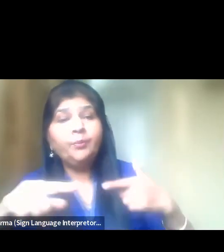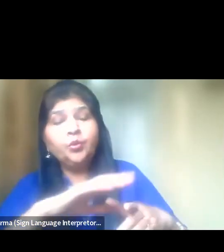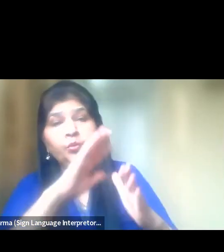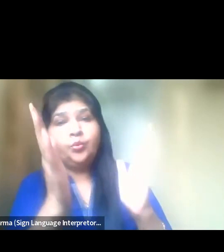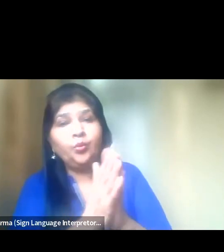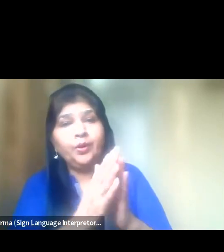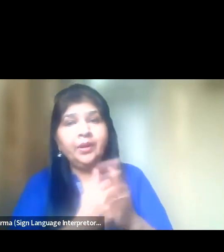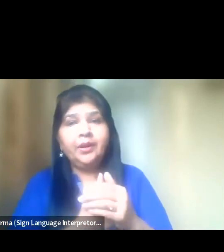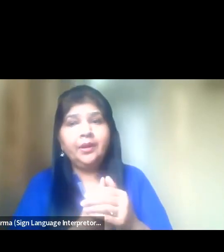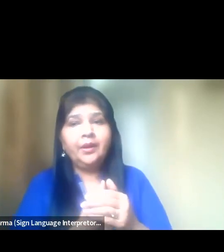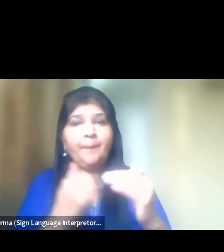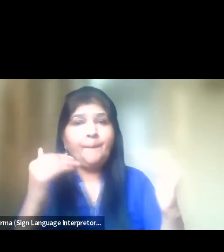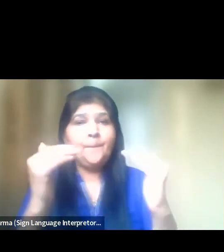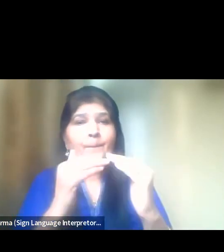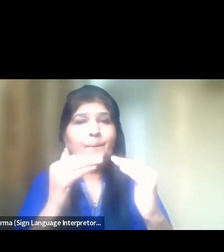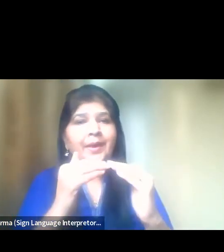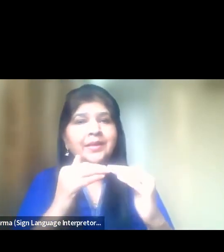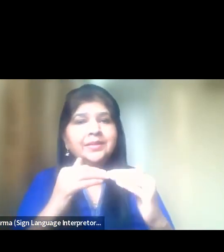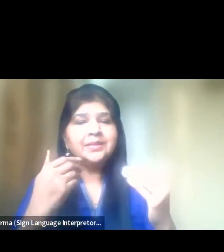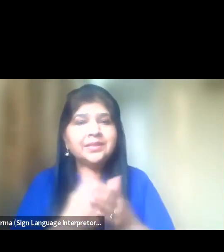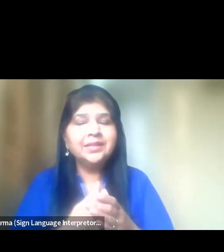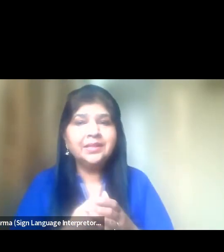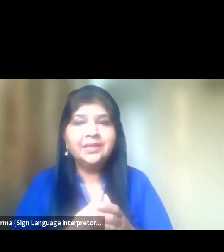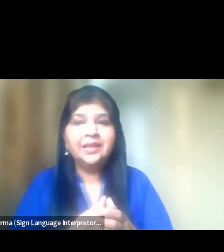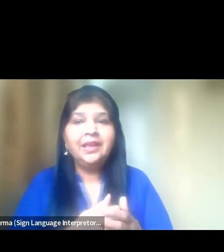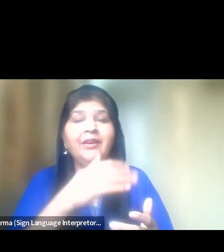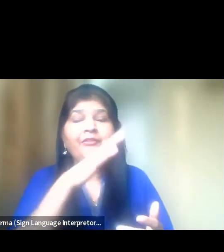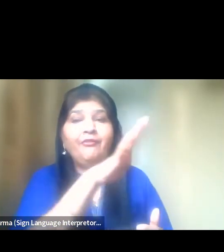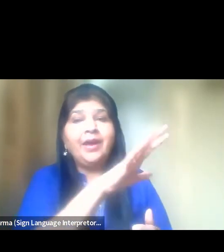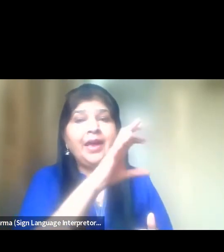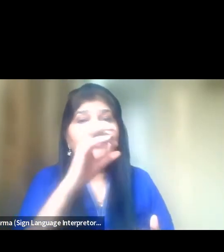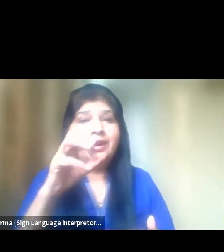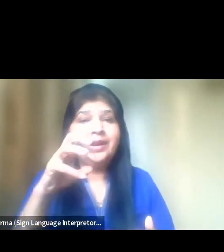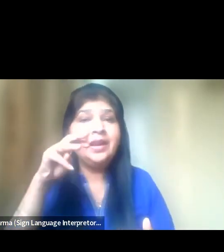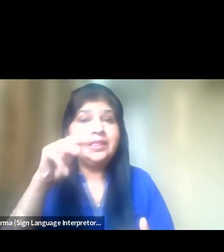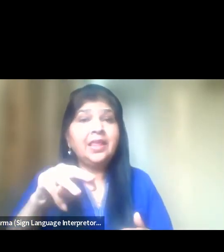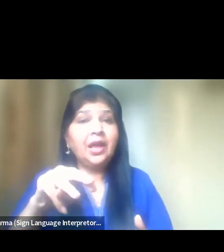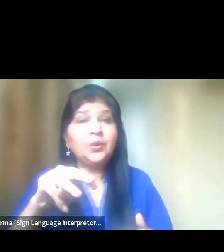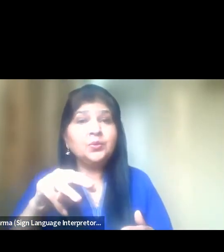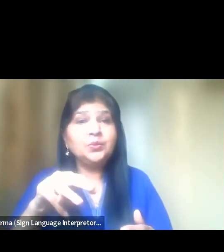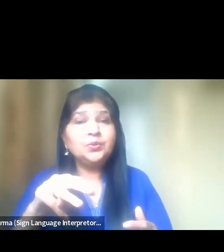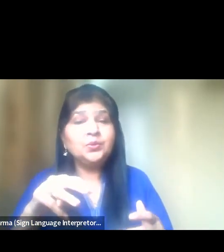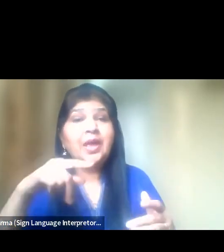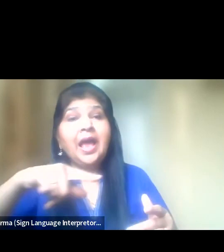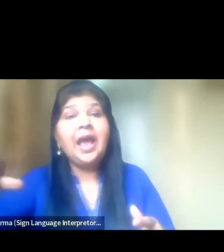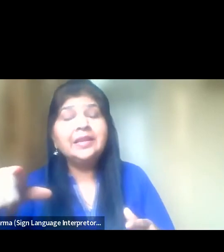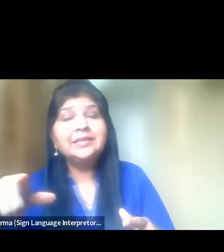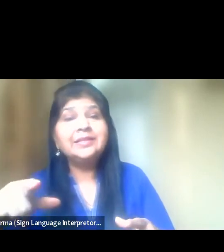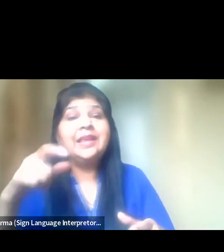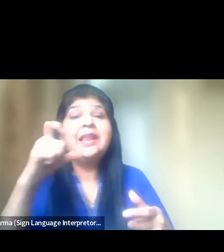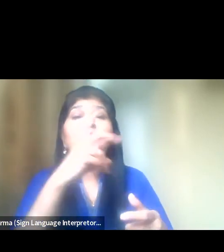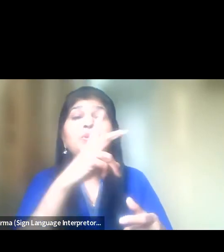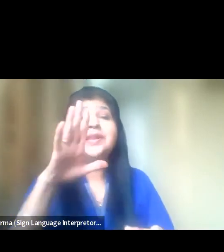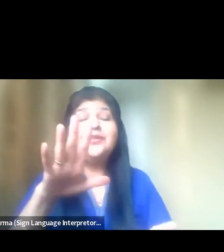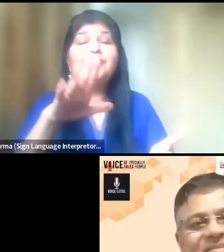match of 500,000 dollars until Christmas 2022.